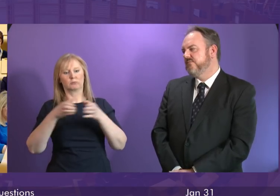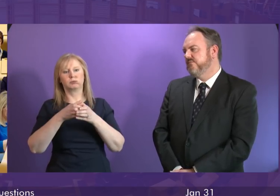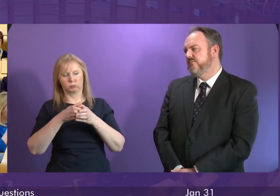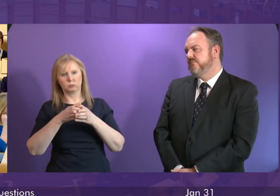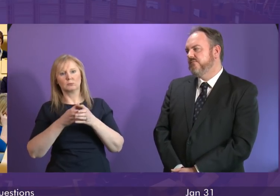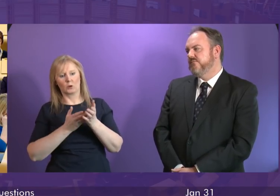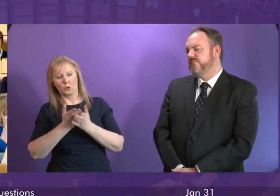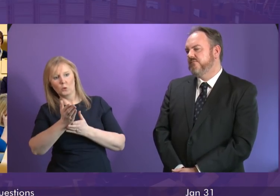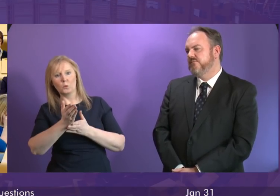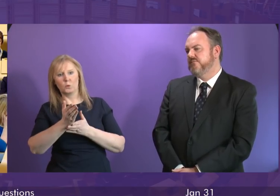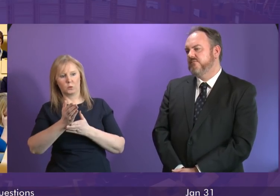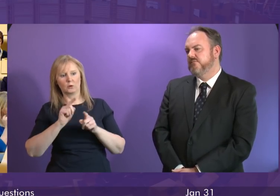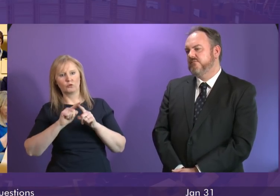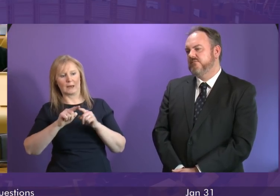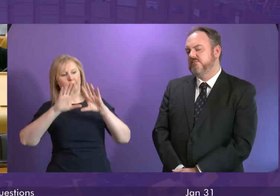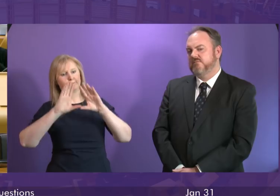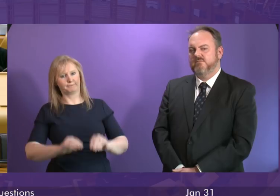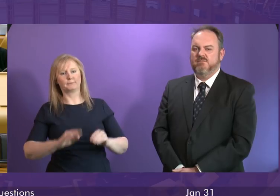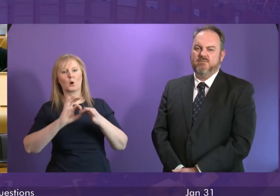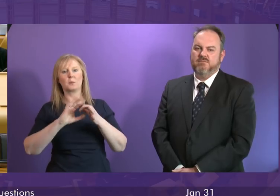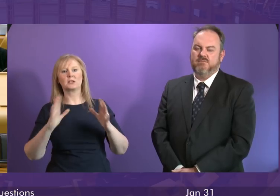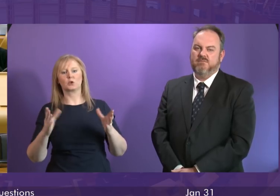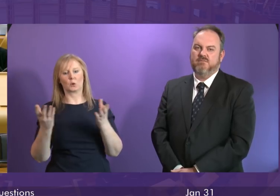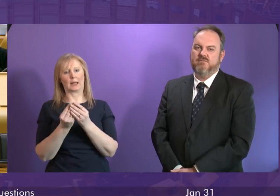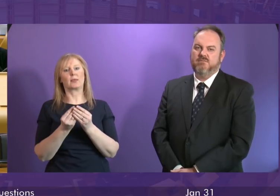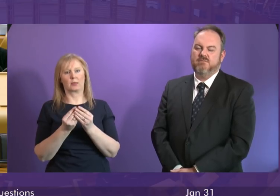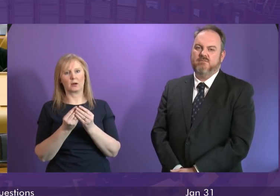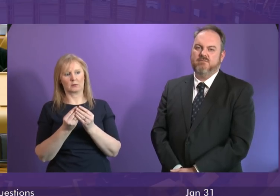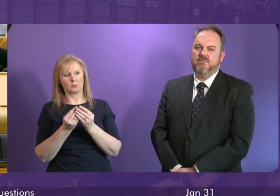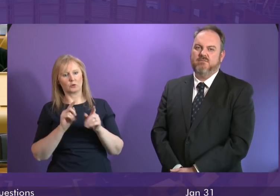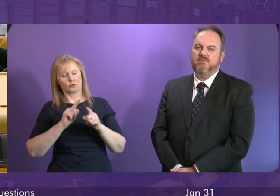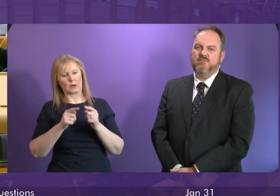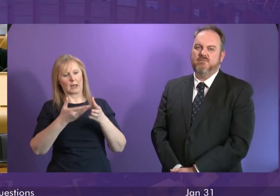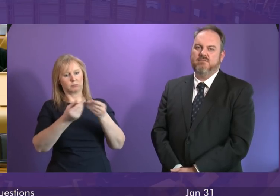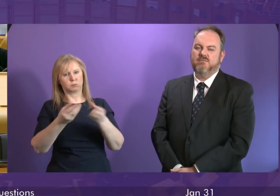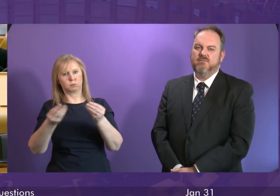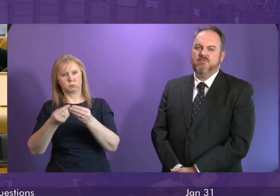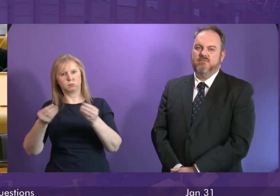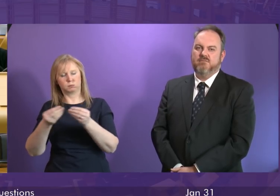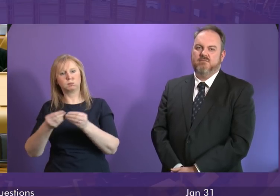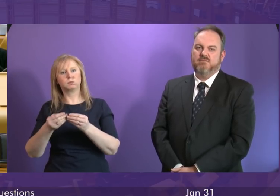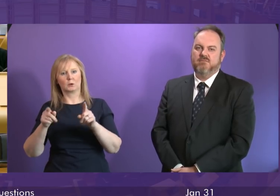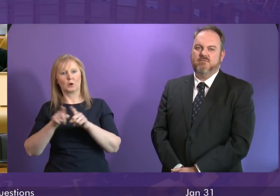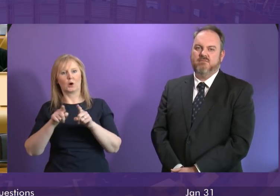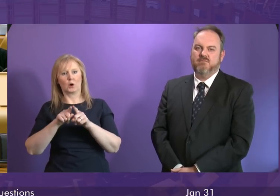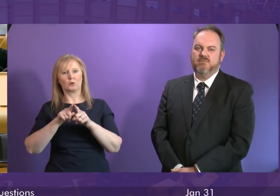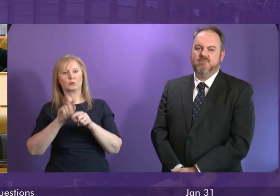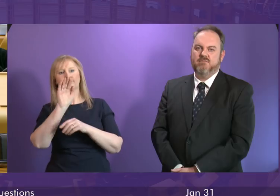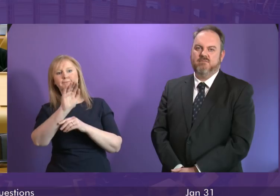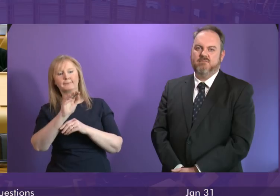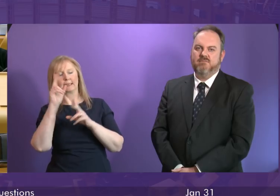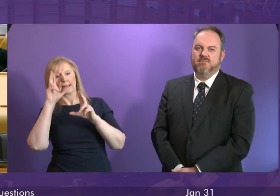through the ending homelessness together fund to tackle homelessness and rough sleeping and we will continue to work with organisations